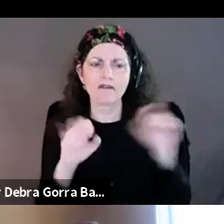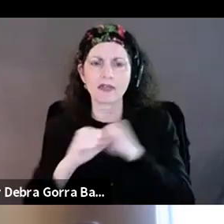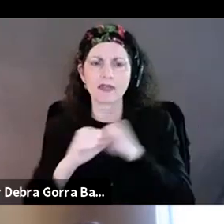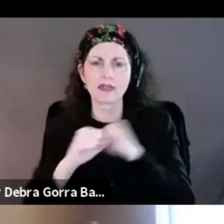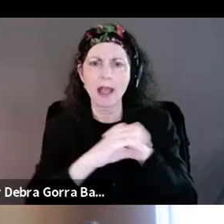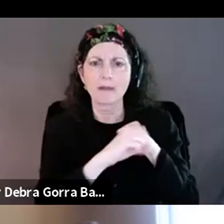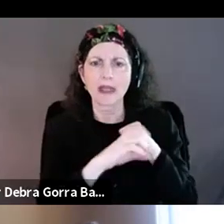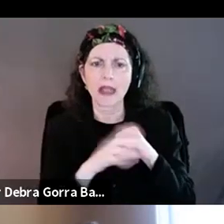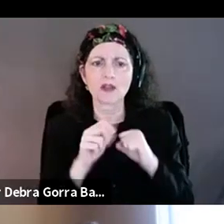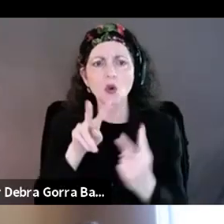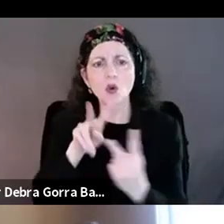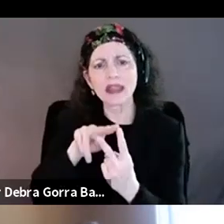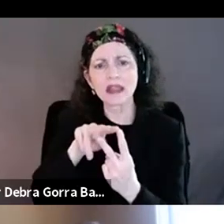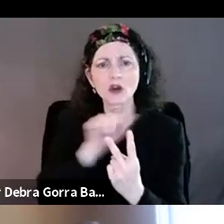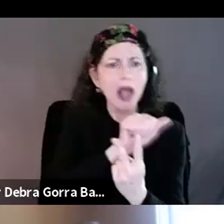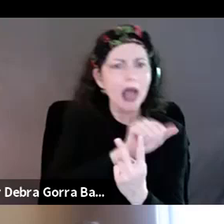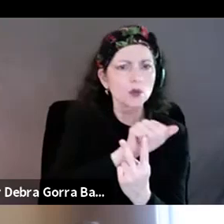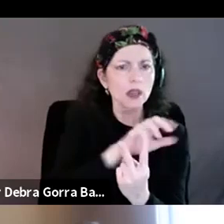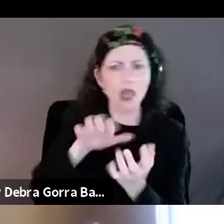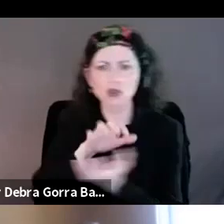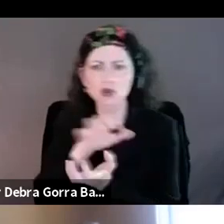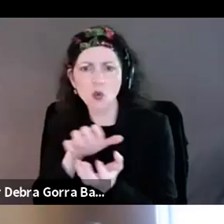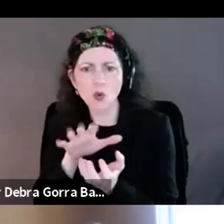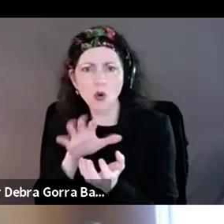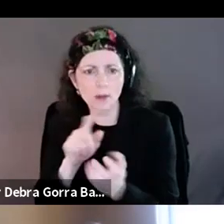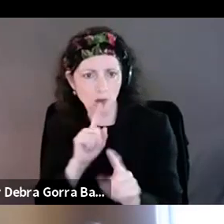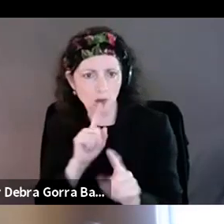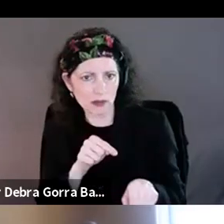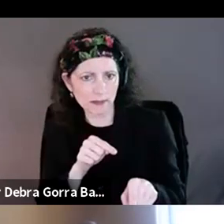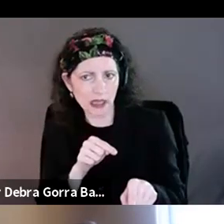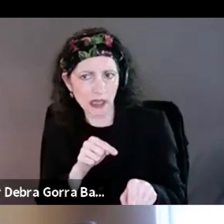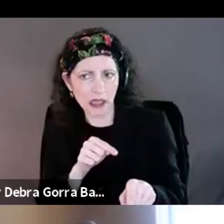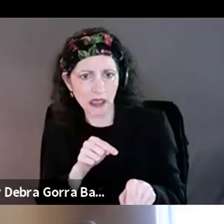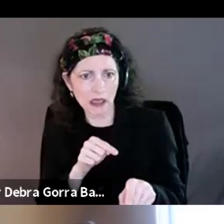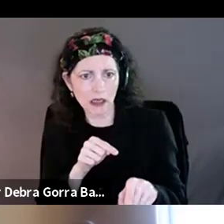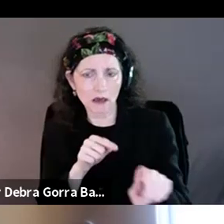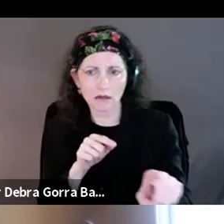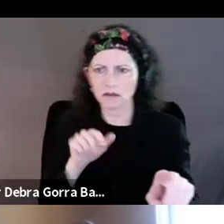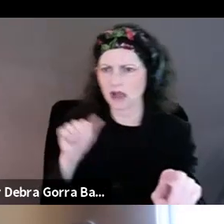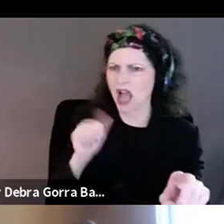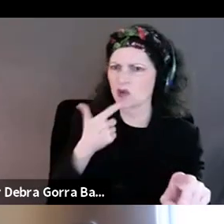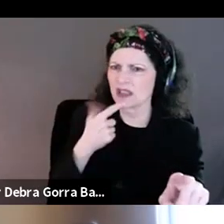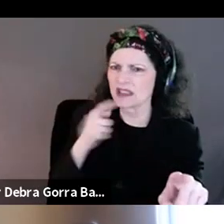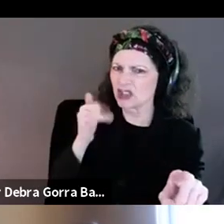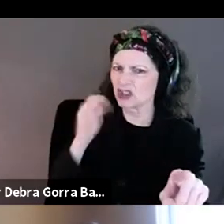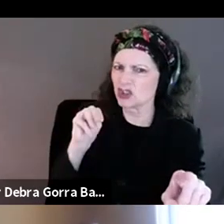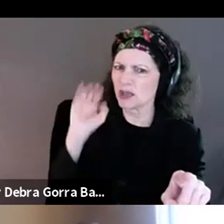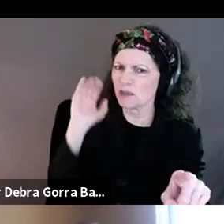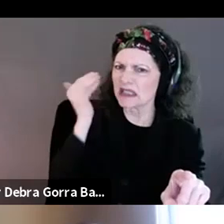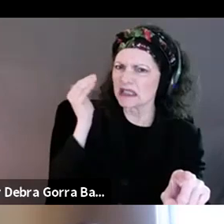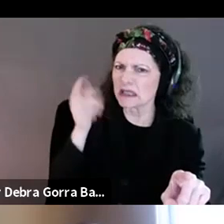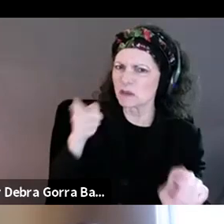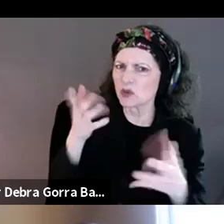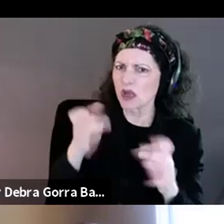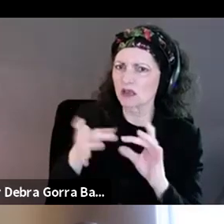Storm, either one of you. So, Jim, were you going to say something? I saw you. Oh, okay. So, how